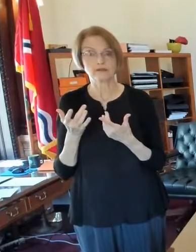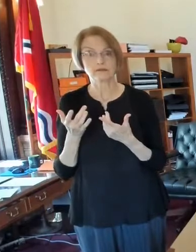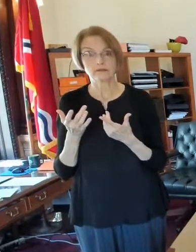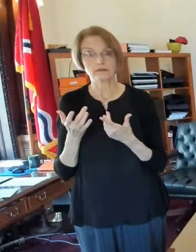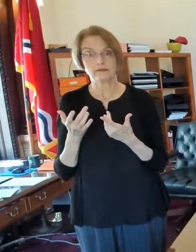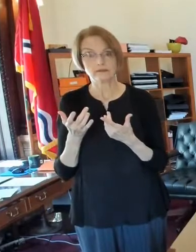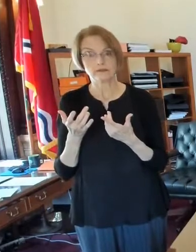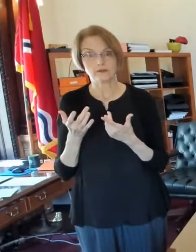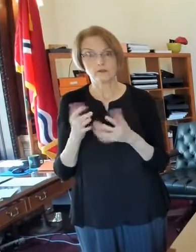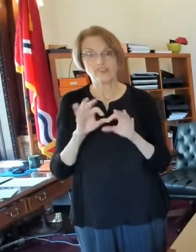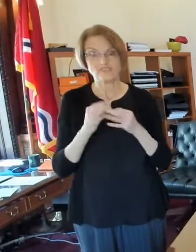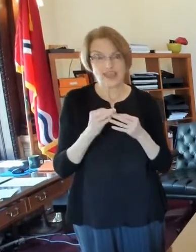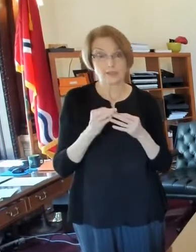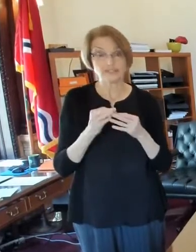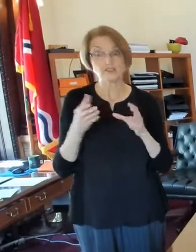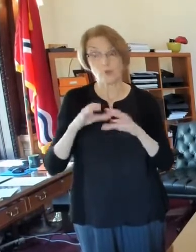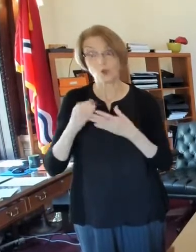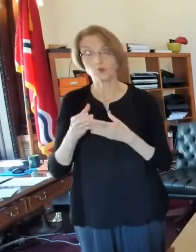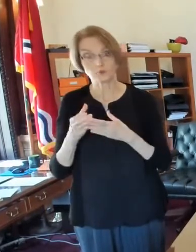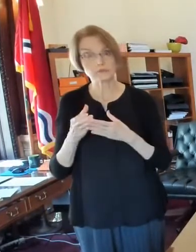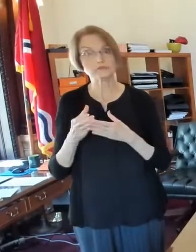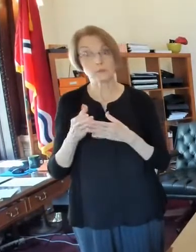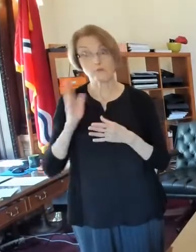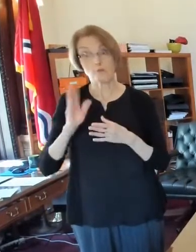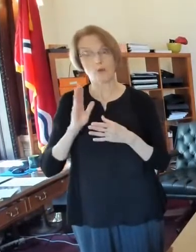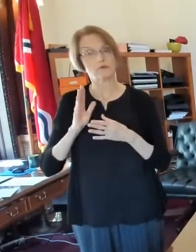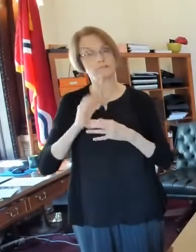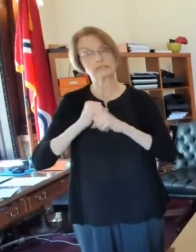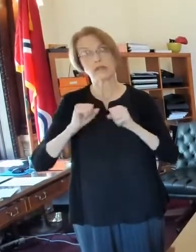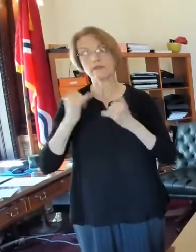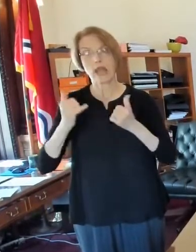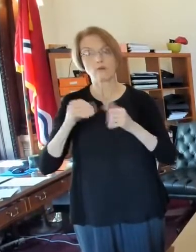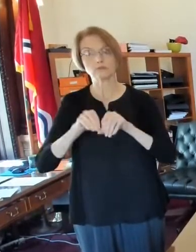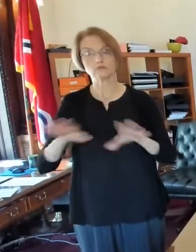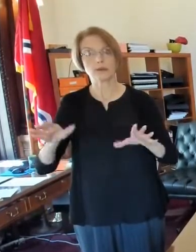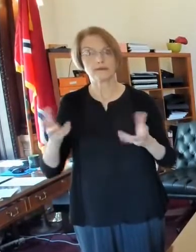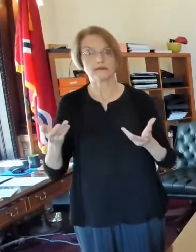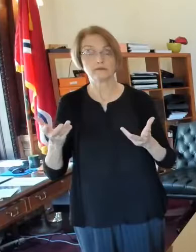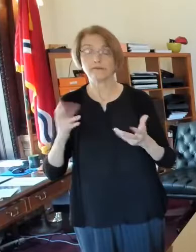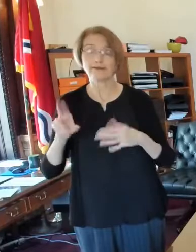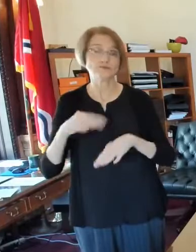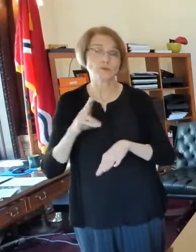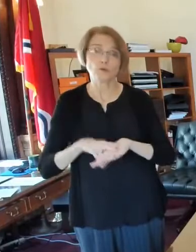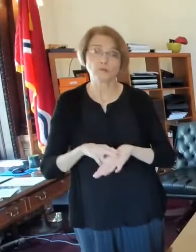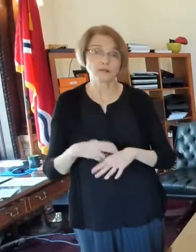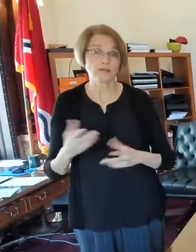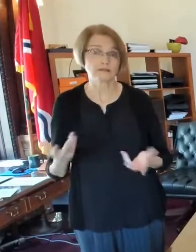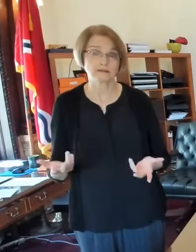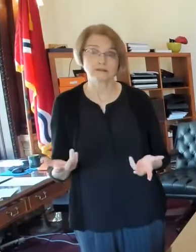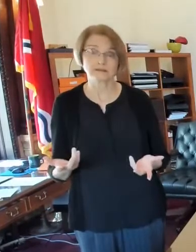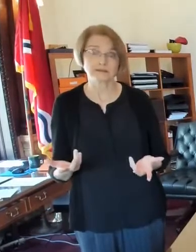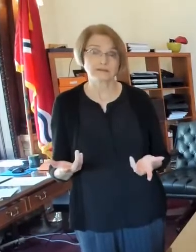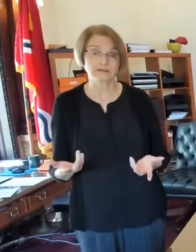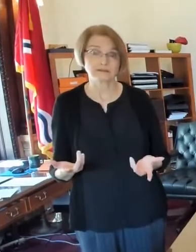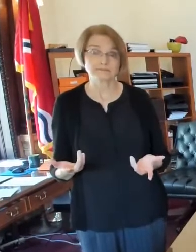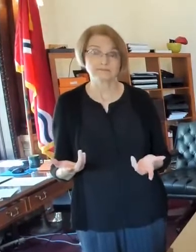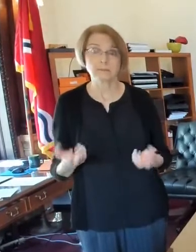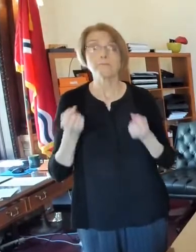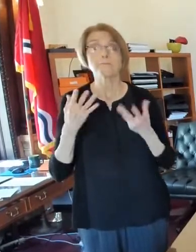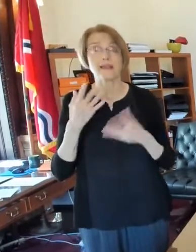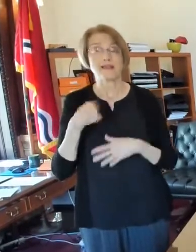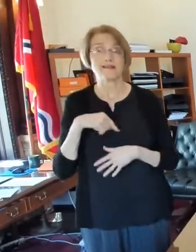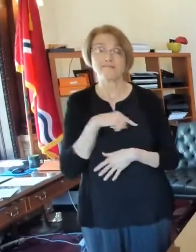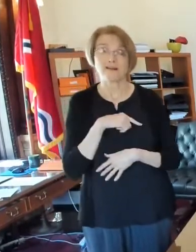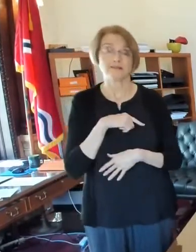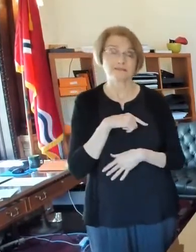among among families in small groups even. I think that's, that's normal. I mean, many of